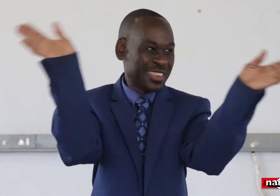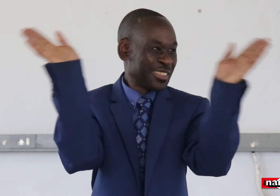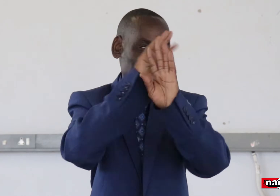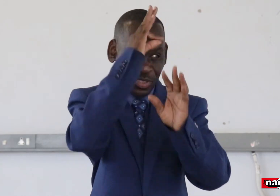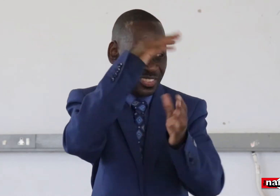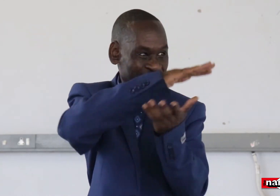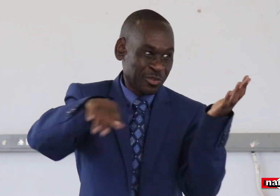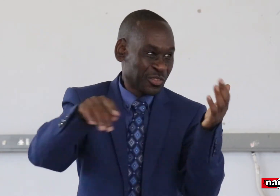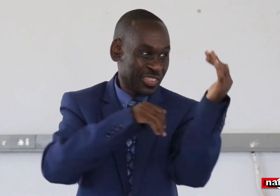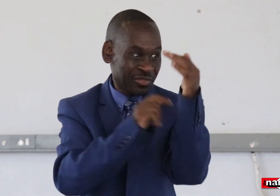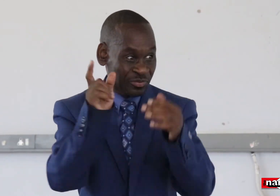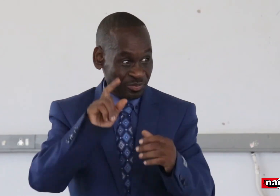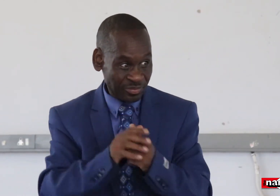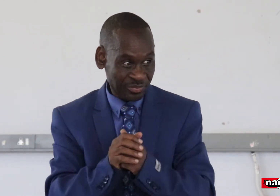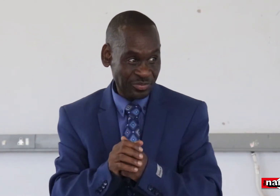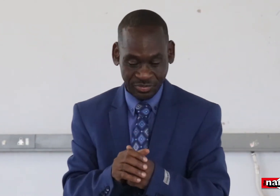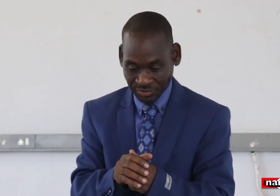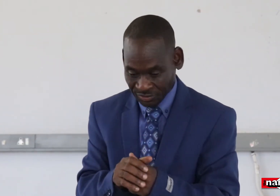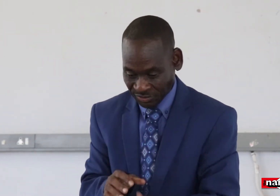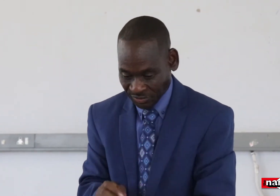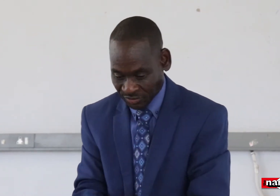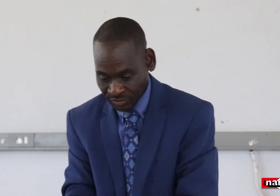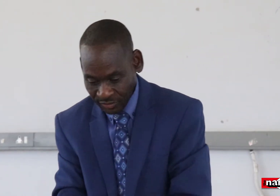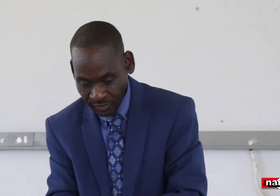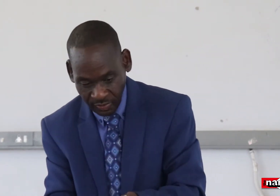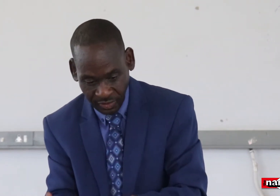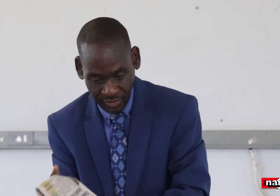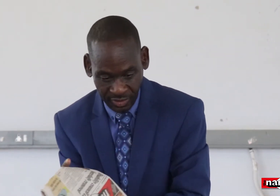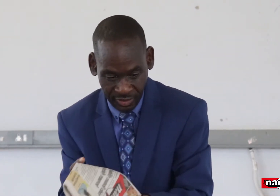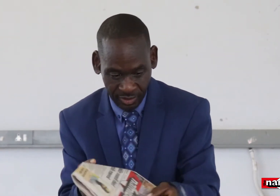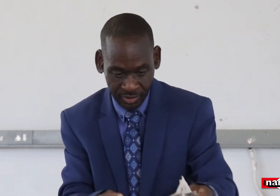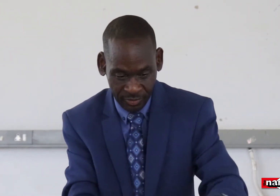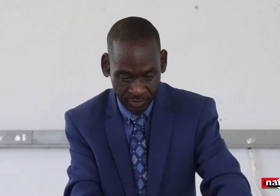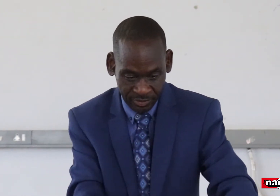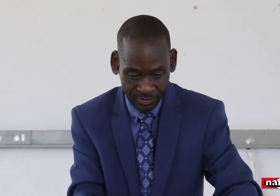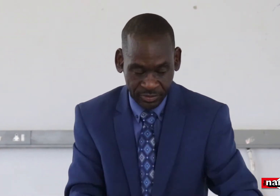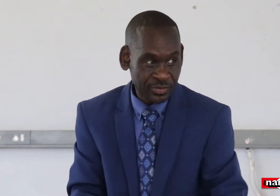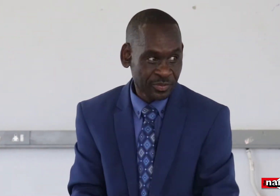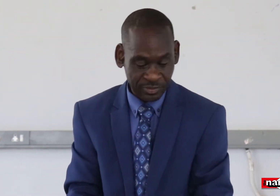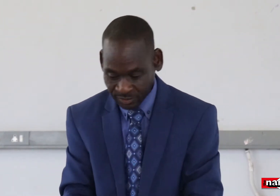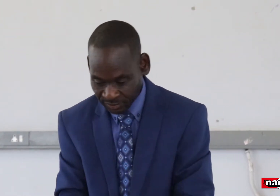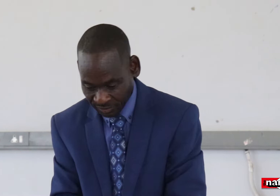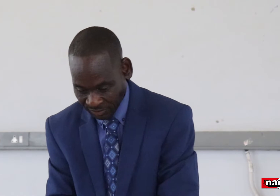office. So now they just like that it's a police who changed the law, but it's them themselves.